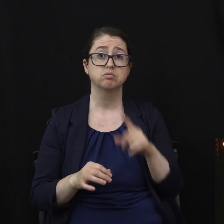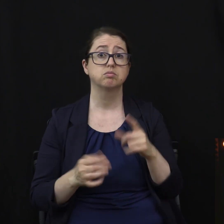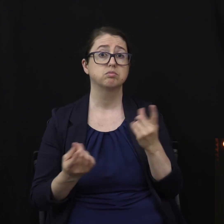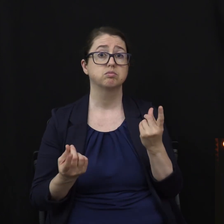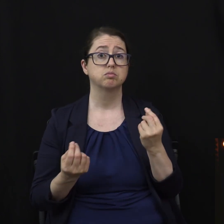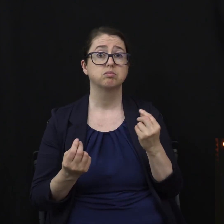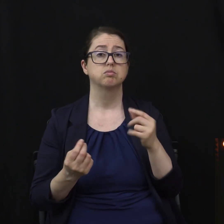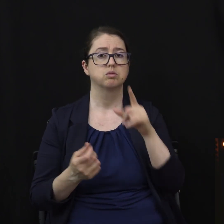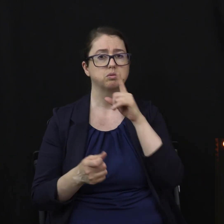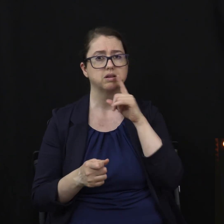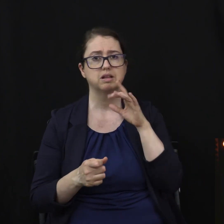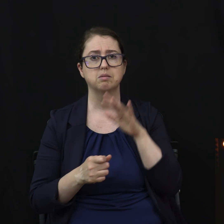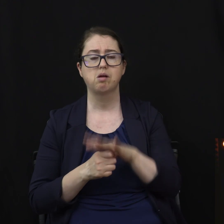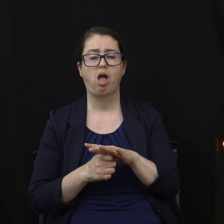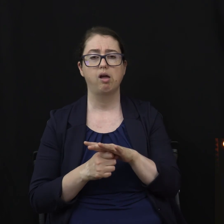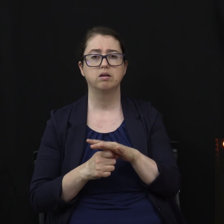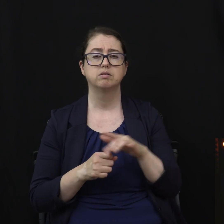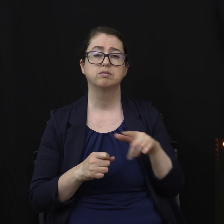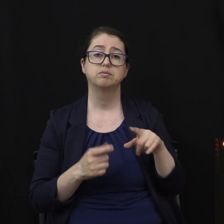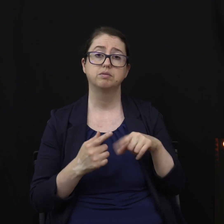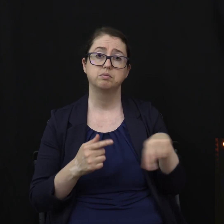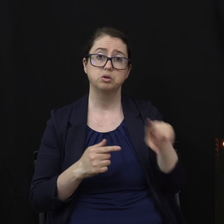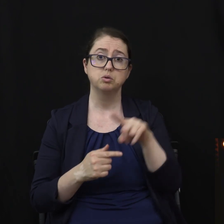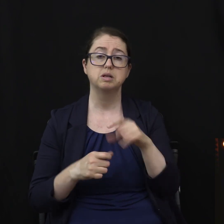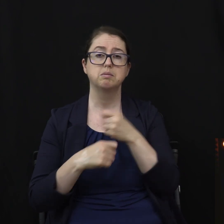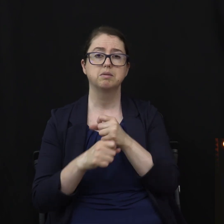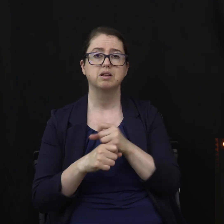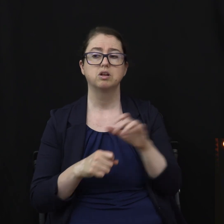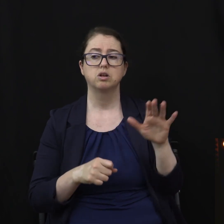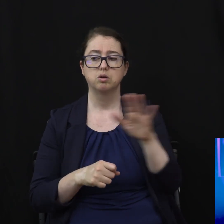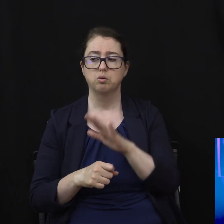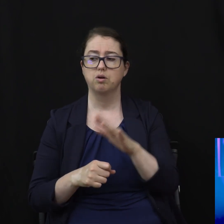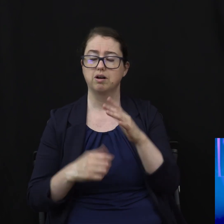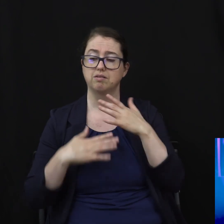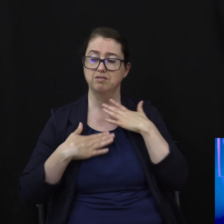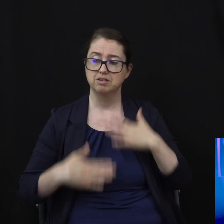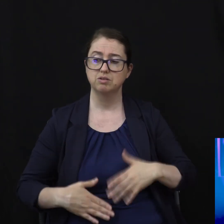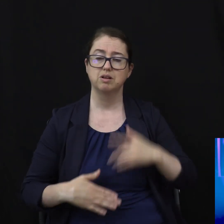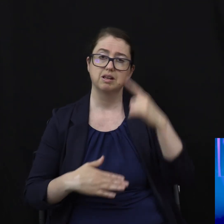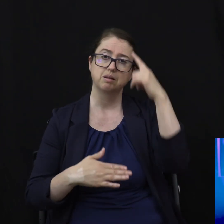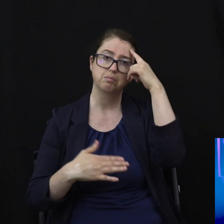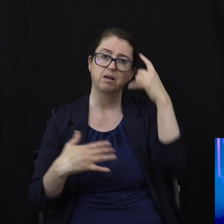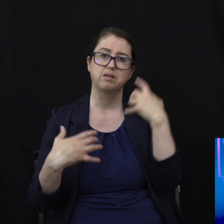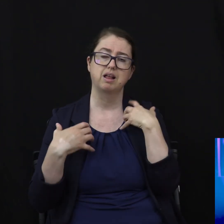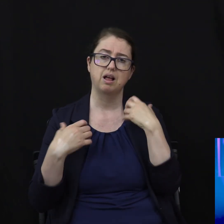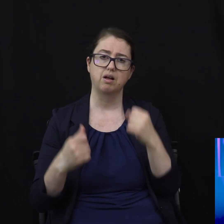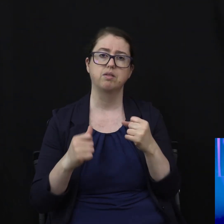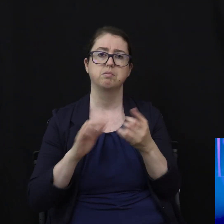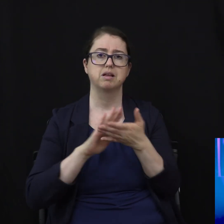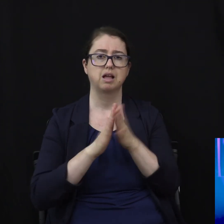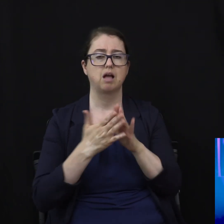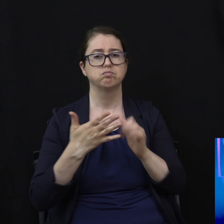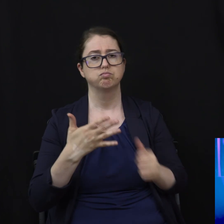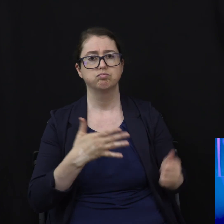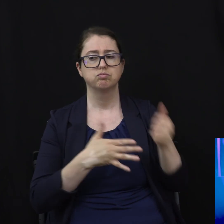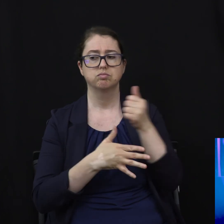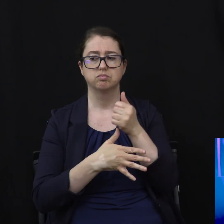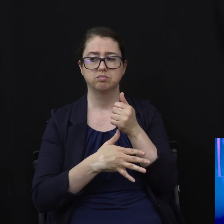you to make your physical and mental health a priority. Baseball icon Mickey Mantle